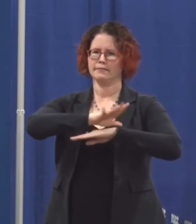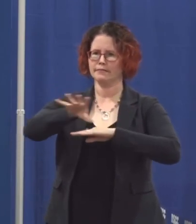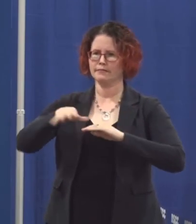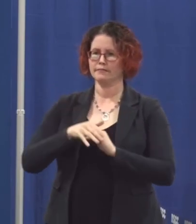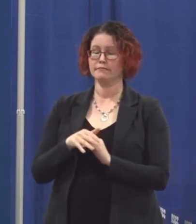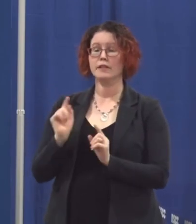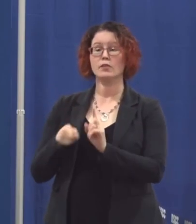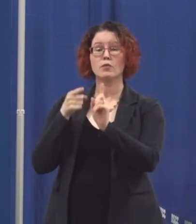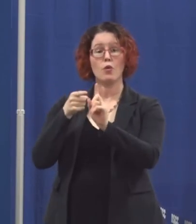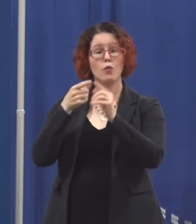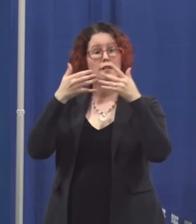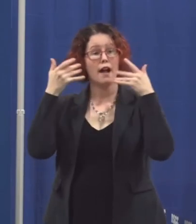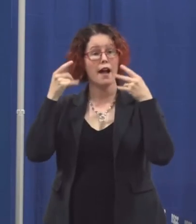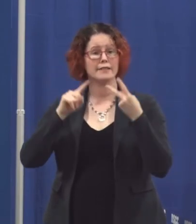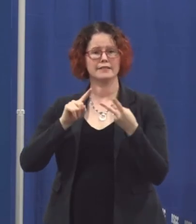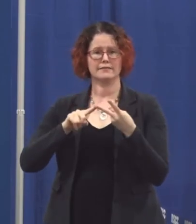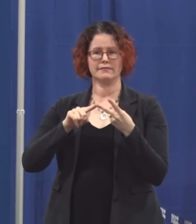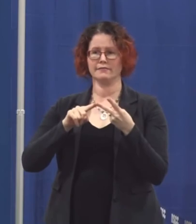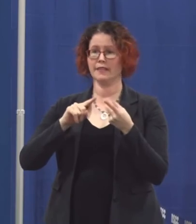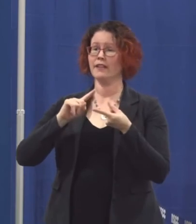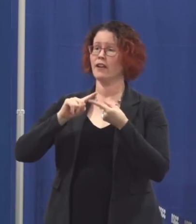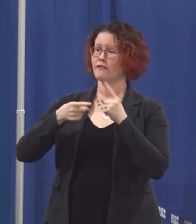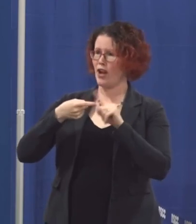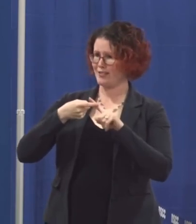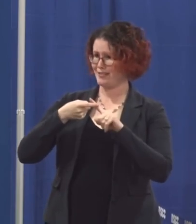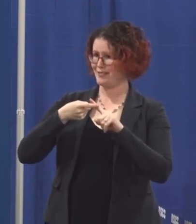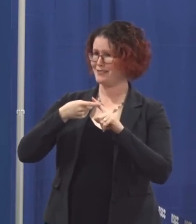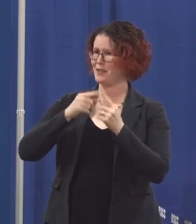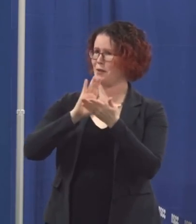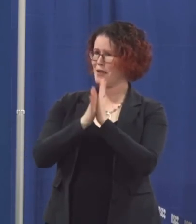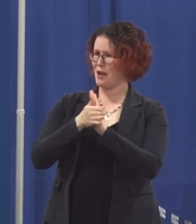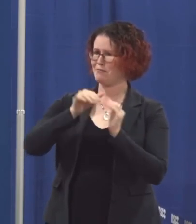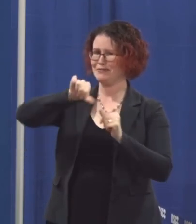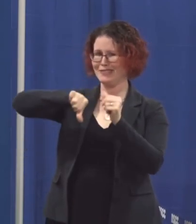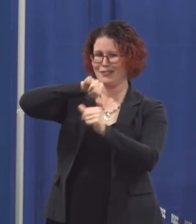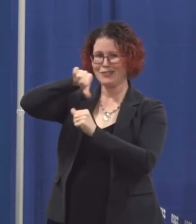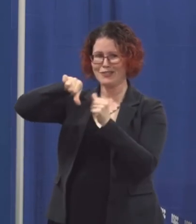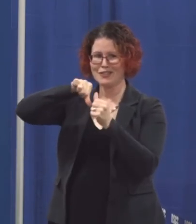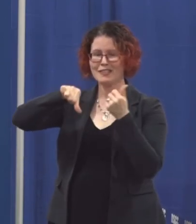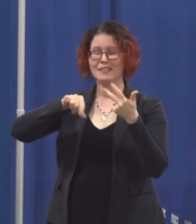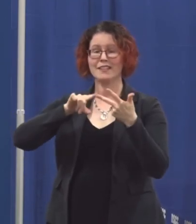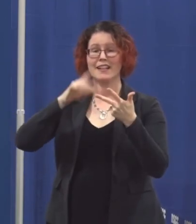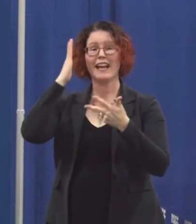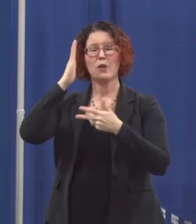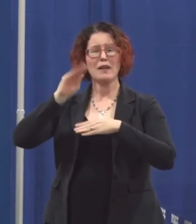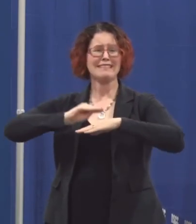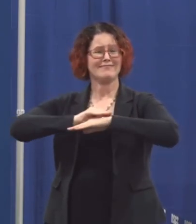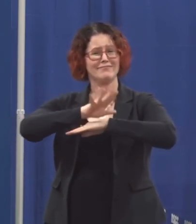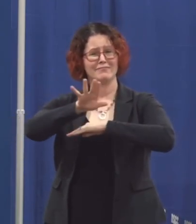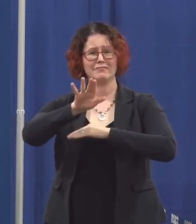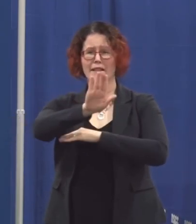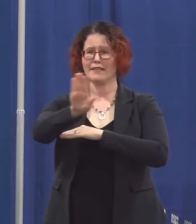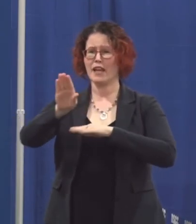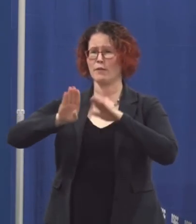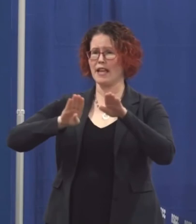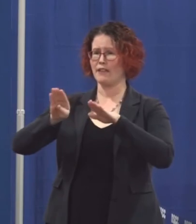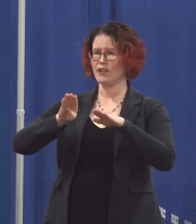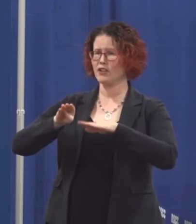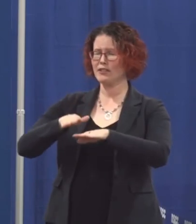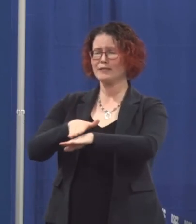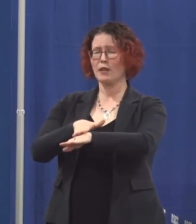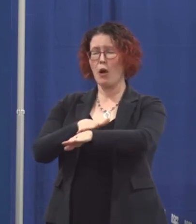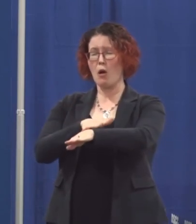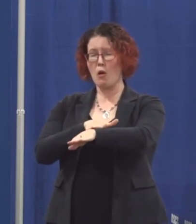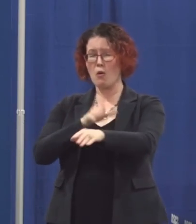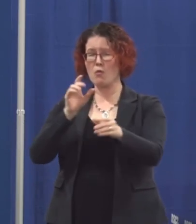be a friend and it will change how others around you behave and slowly it will change our world